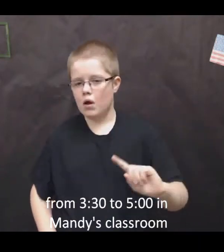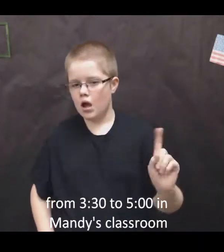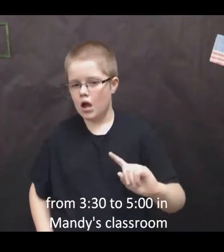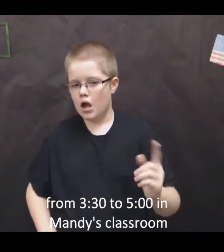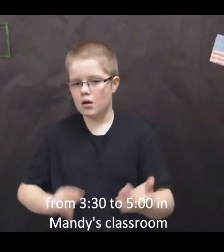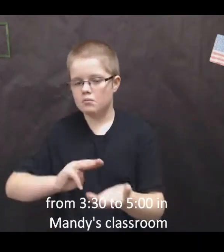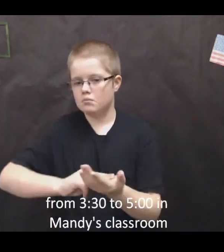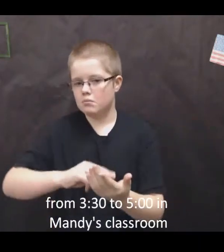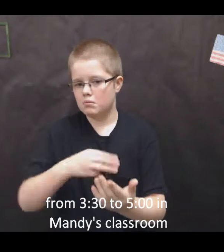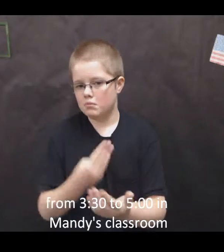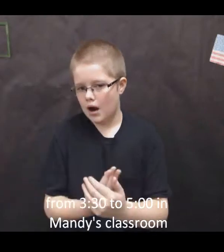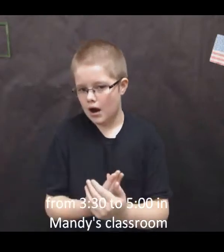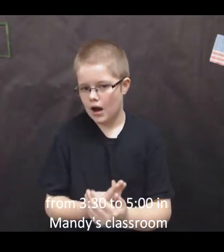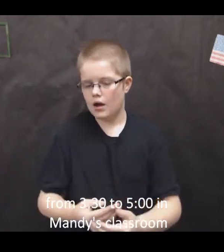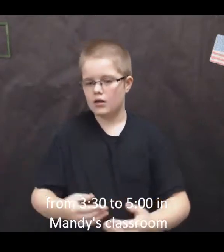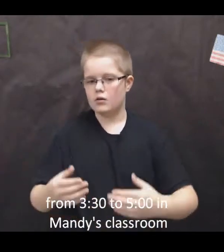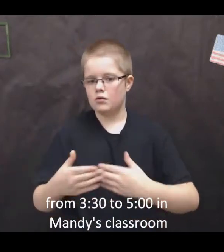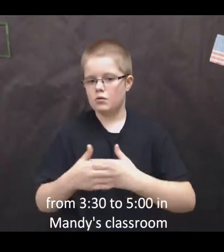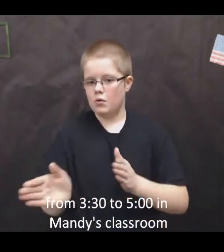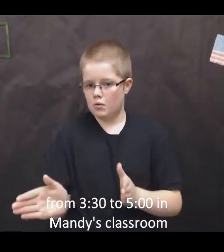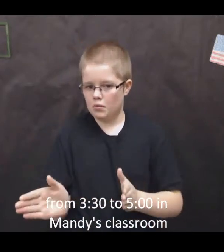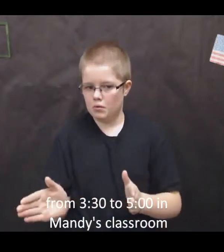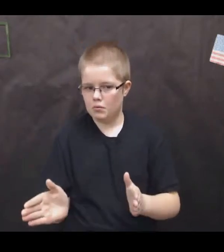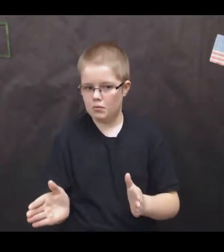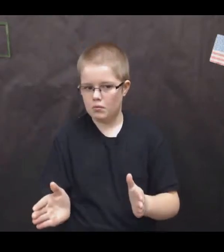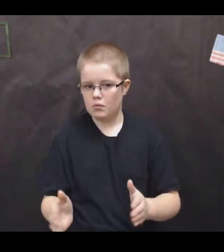in Mandy's classroom.